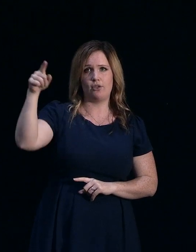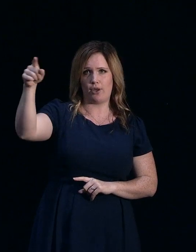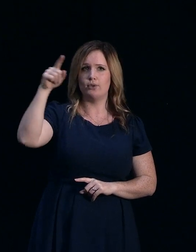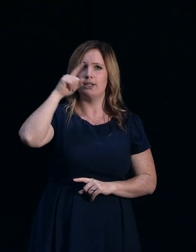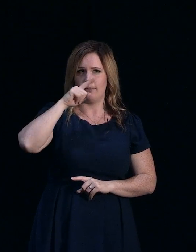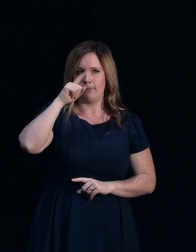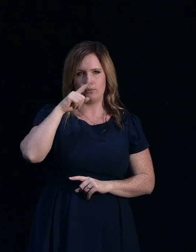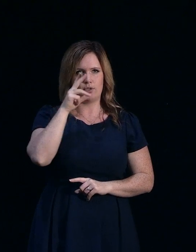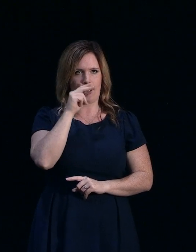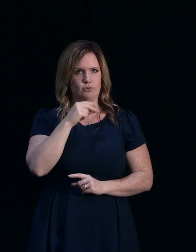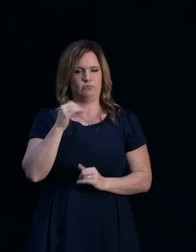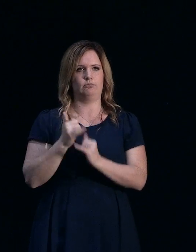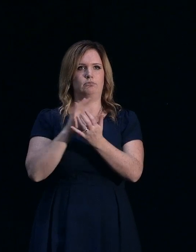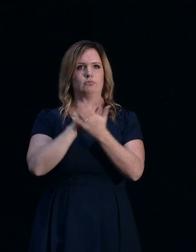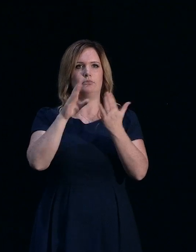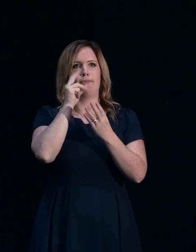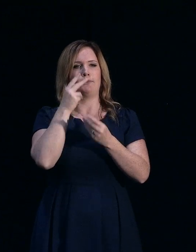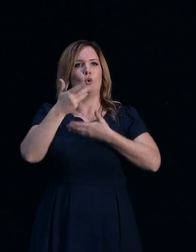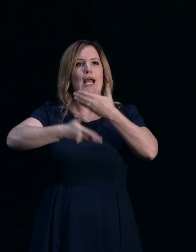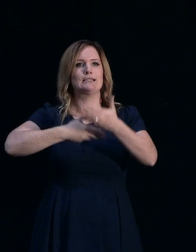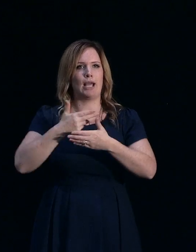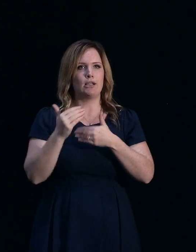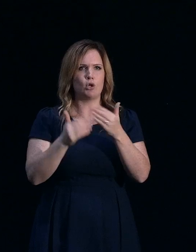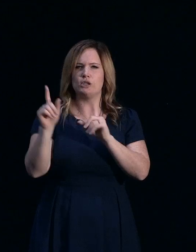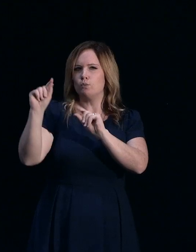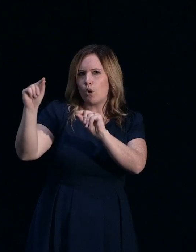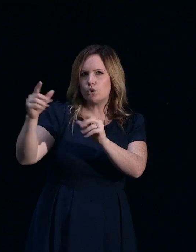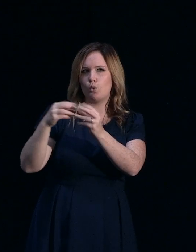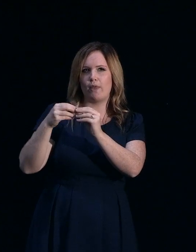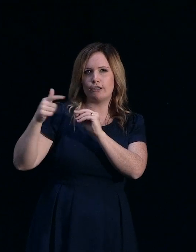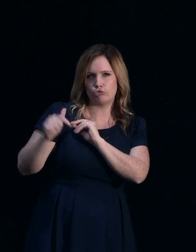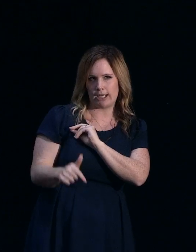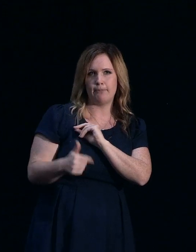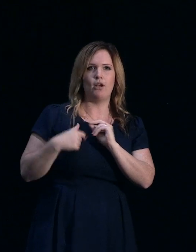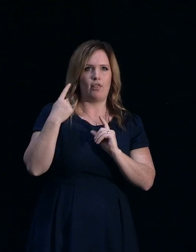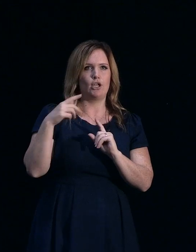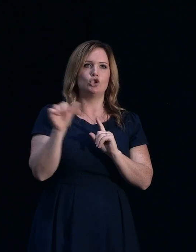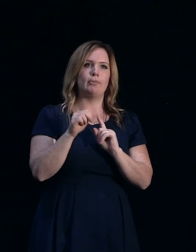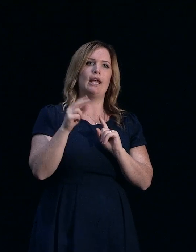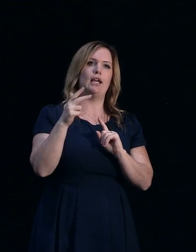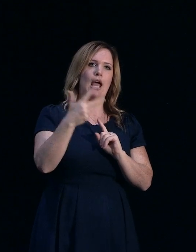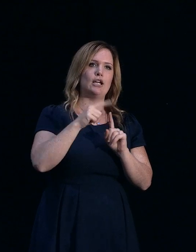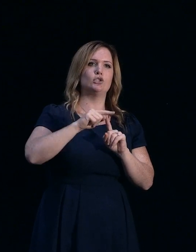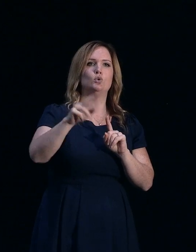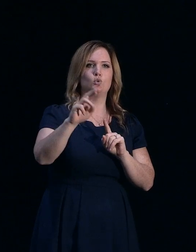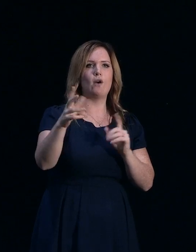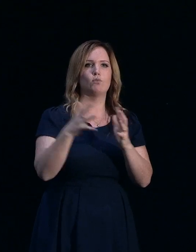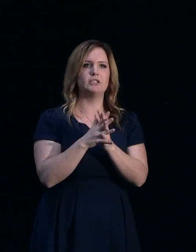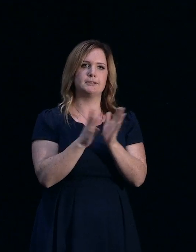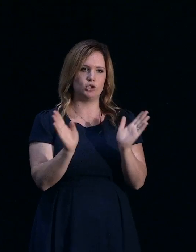very clearly explain the process that they undertake. But I would say between 8 to 12 weeks in general.